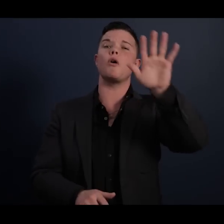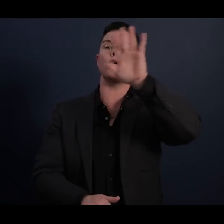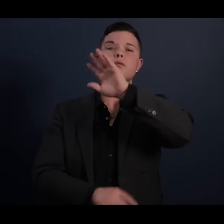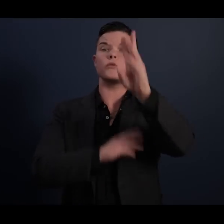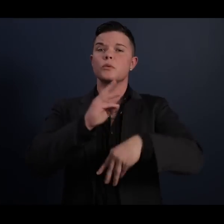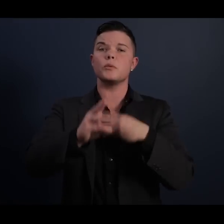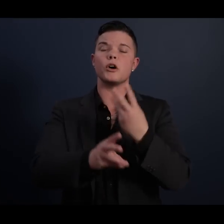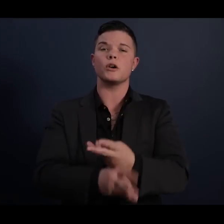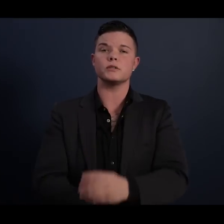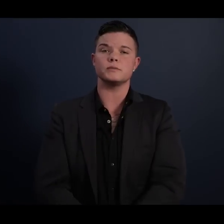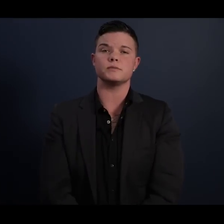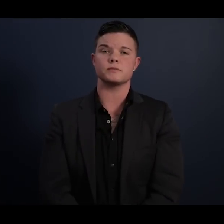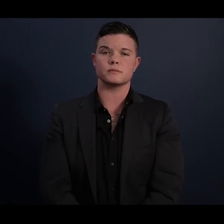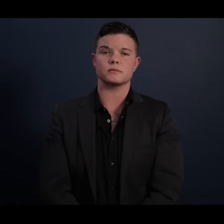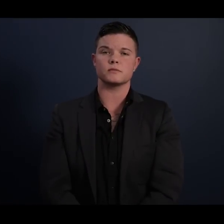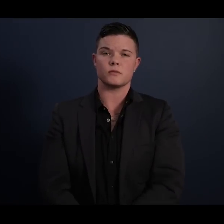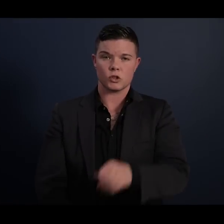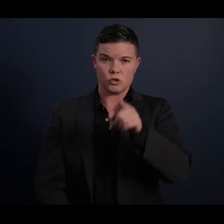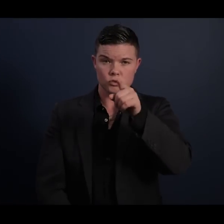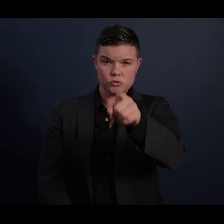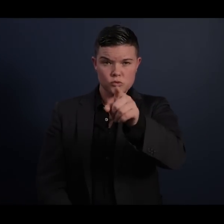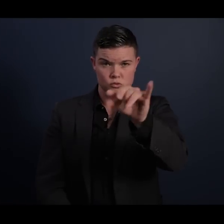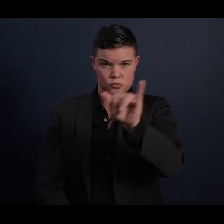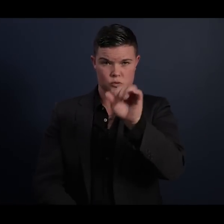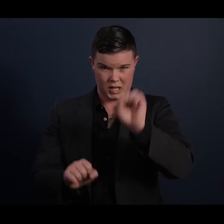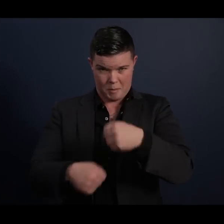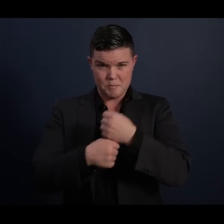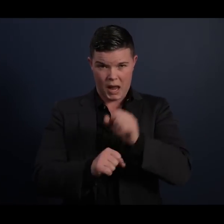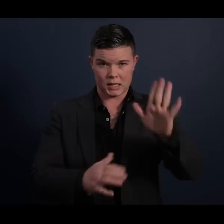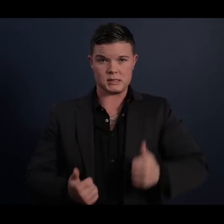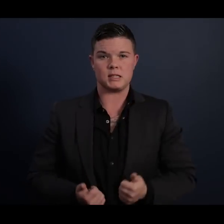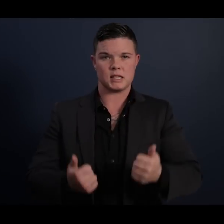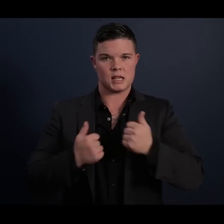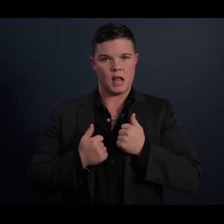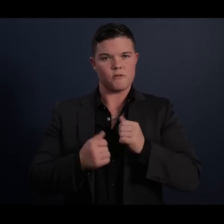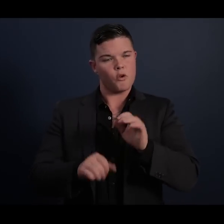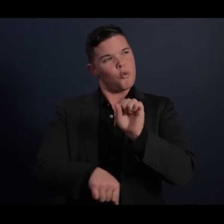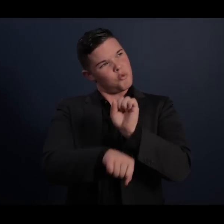you too can make his life work your own.